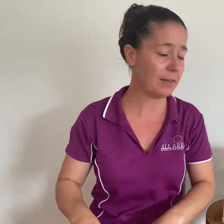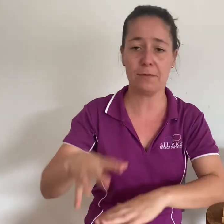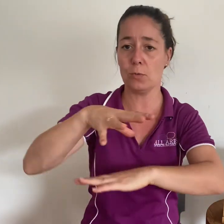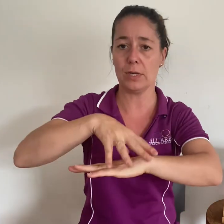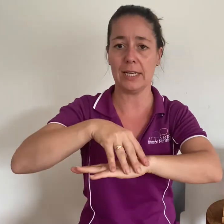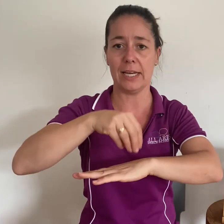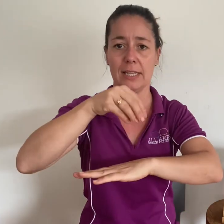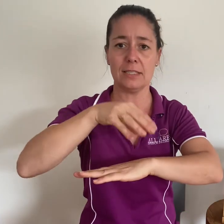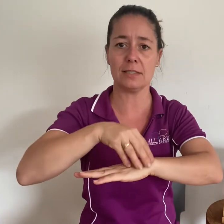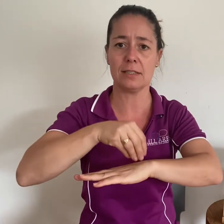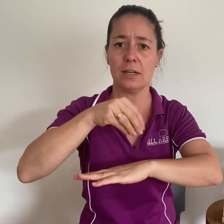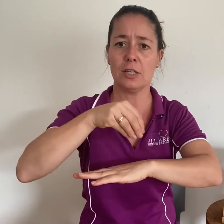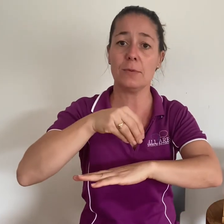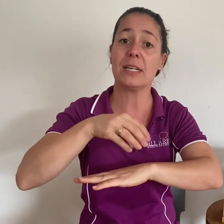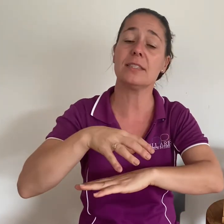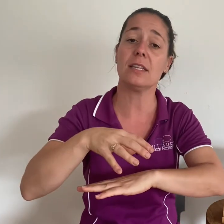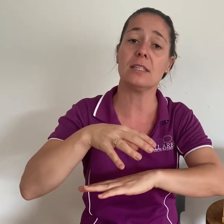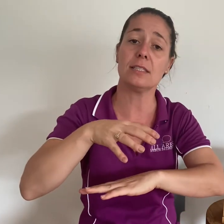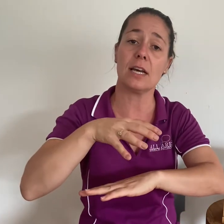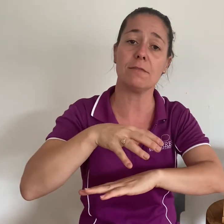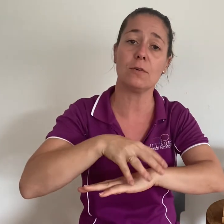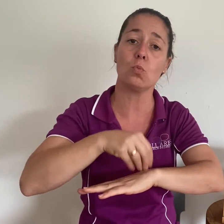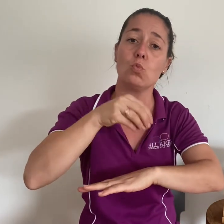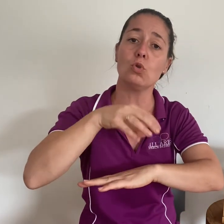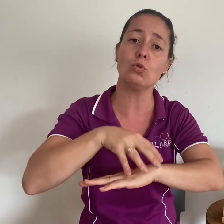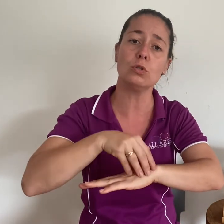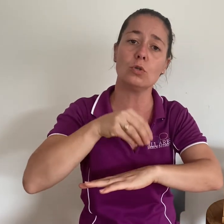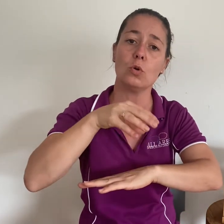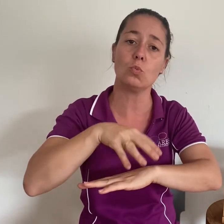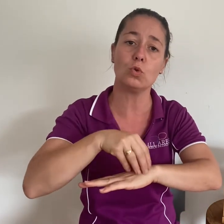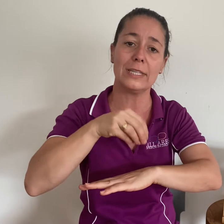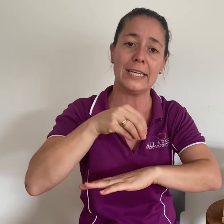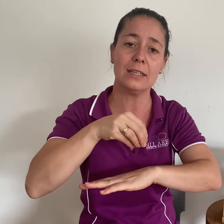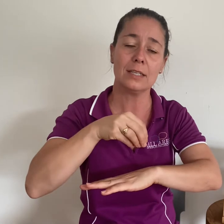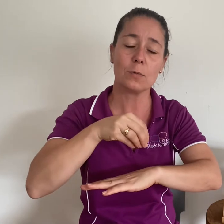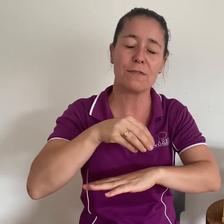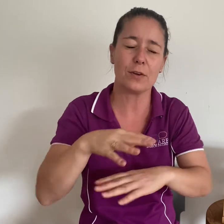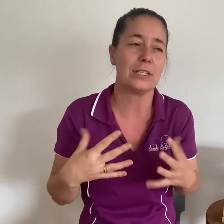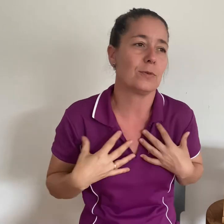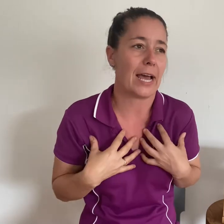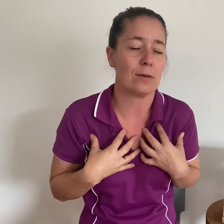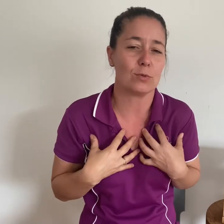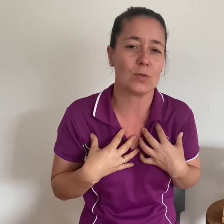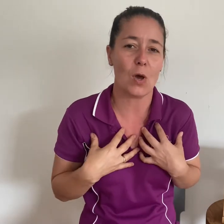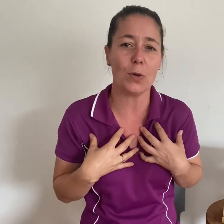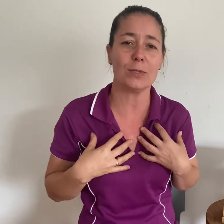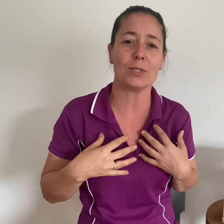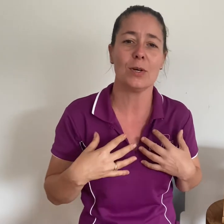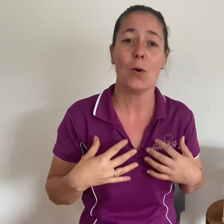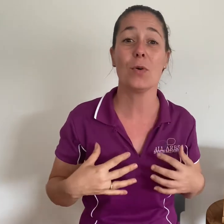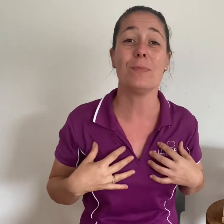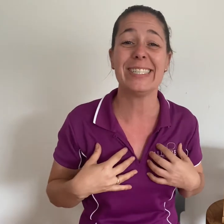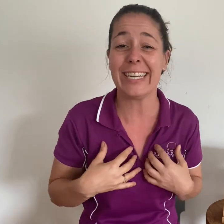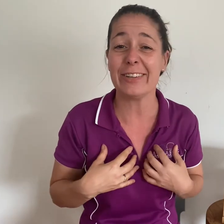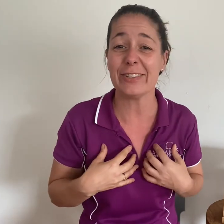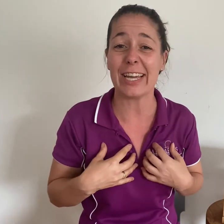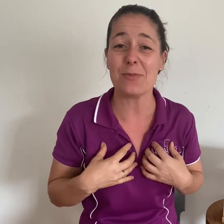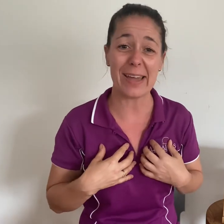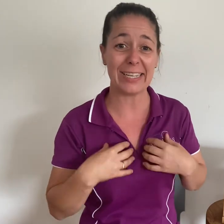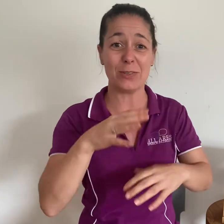for woolly like this you might see this done for wool or woolly referring to an animal's coat or the material that you make your